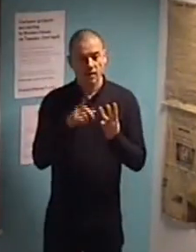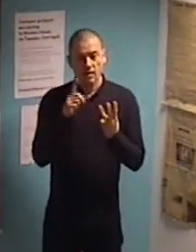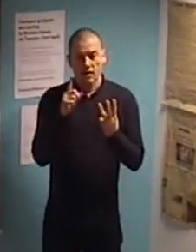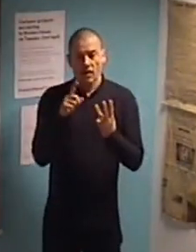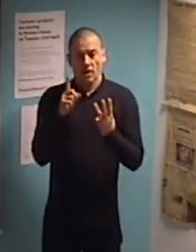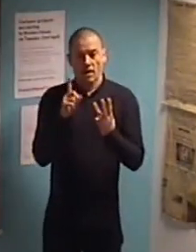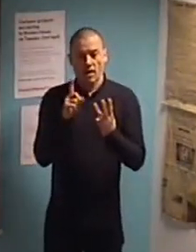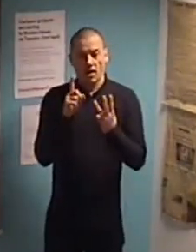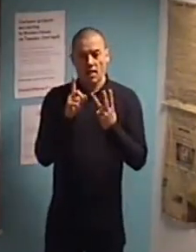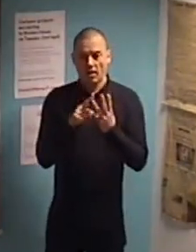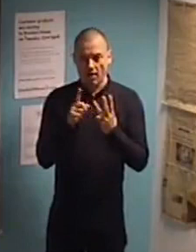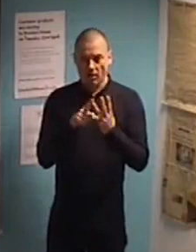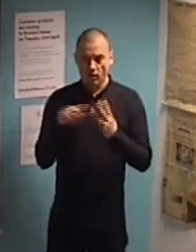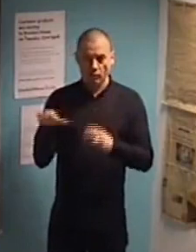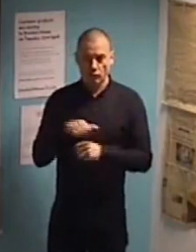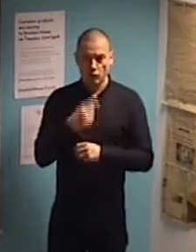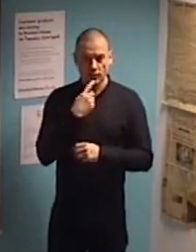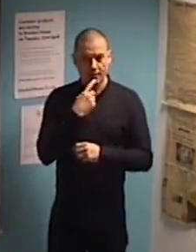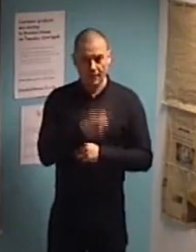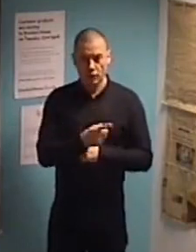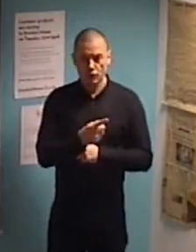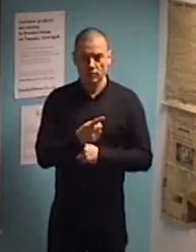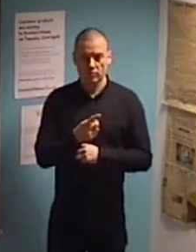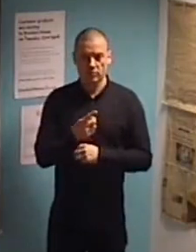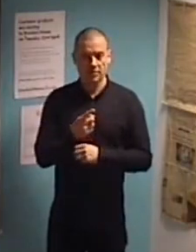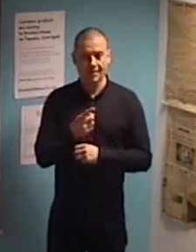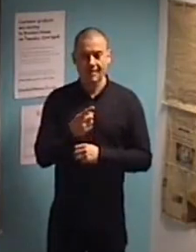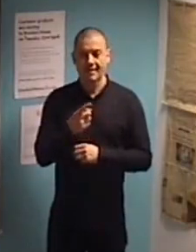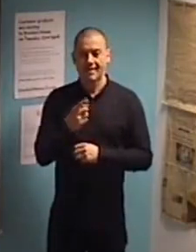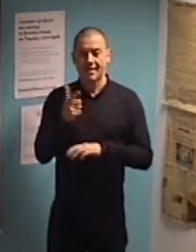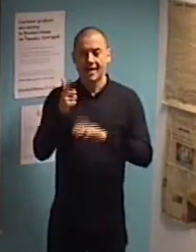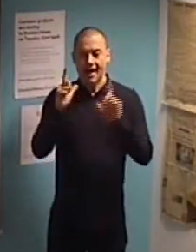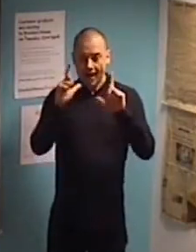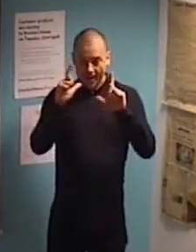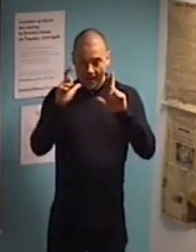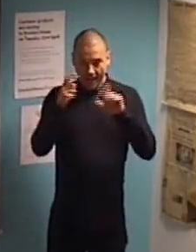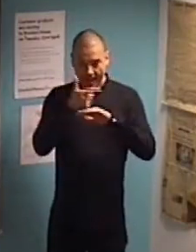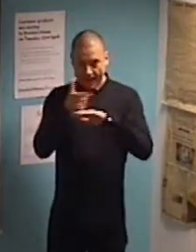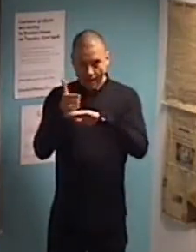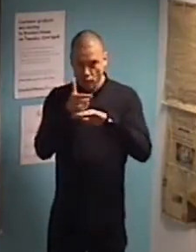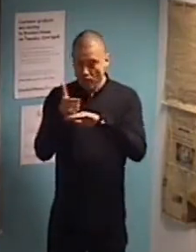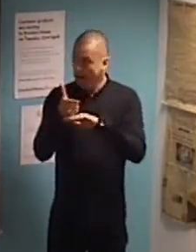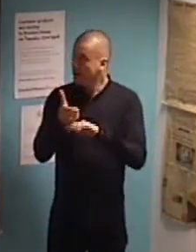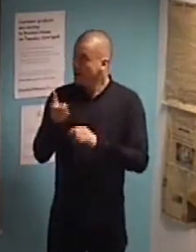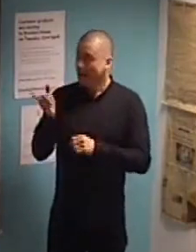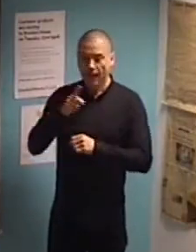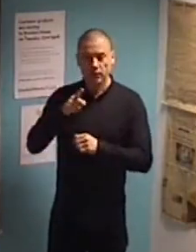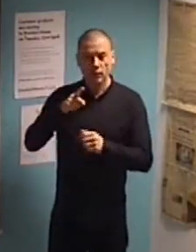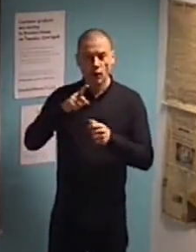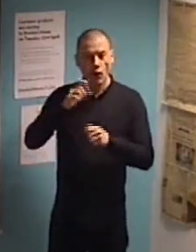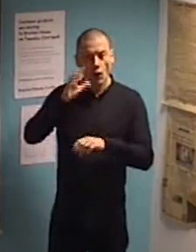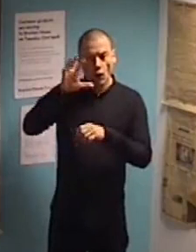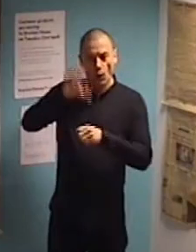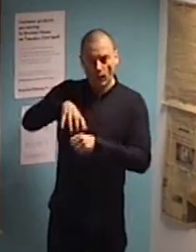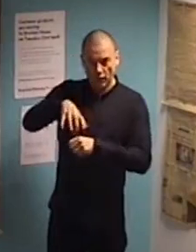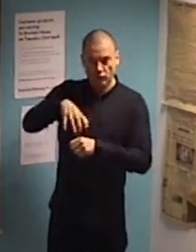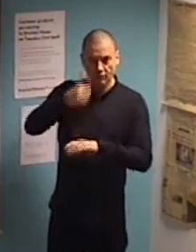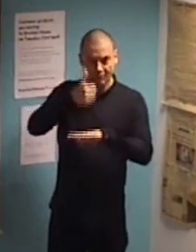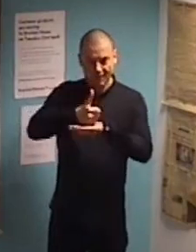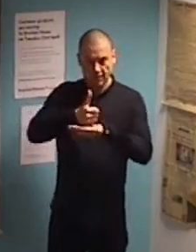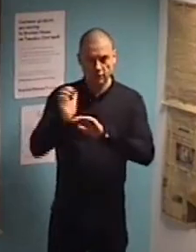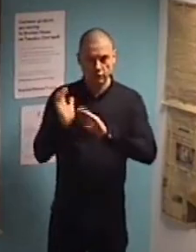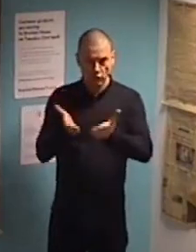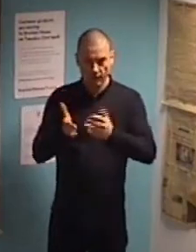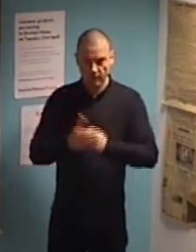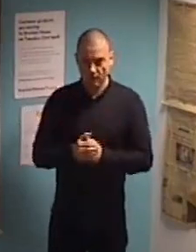also mention about, for example, camera, and location-based service. These two, actually, also very important features,